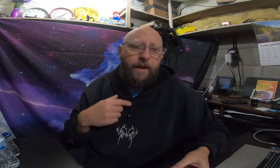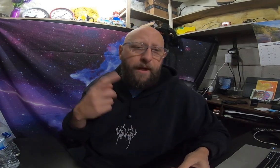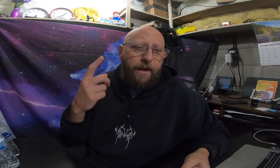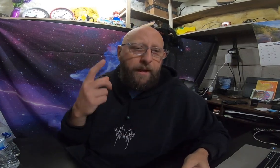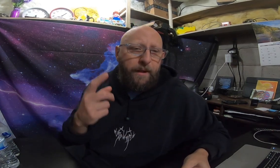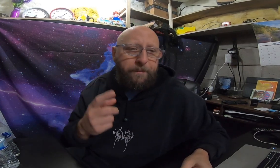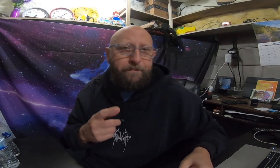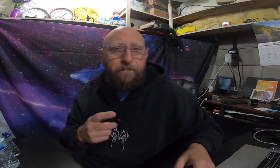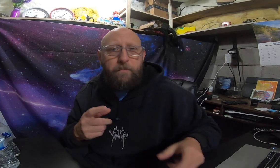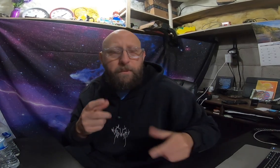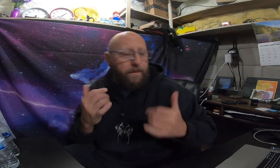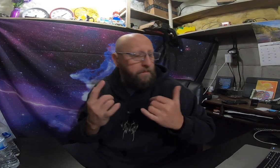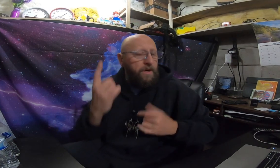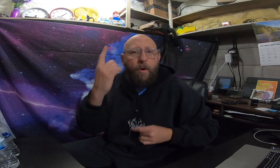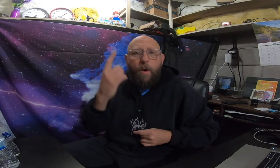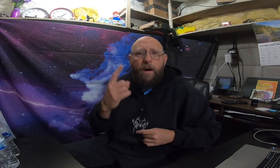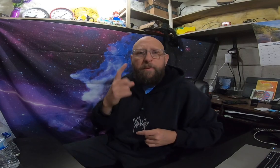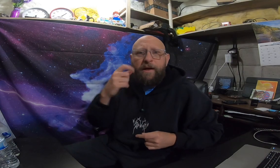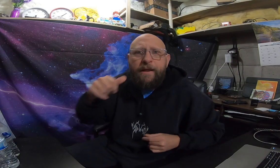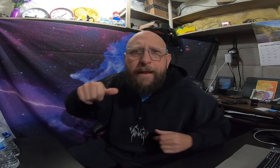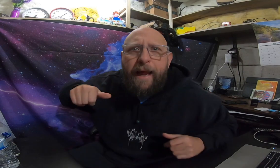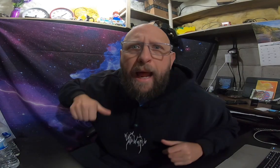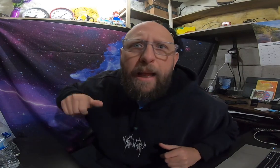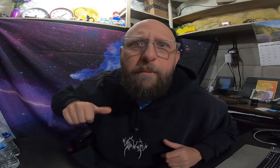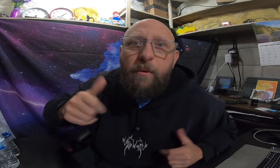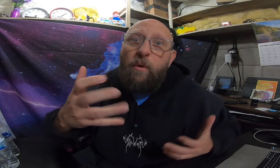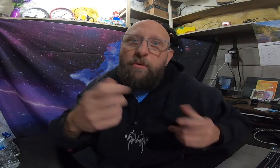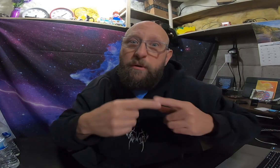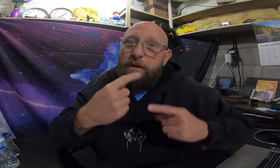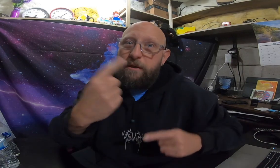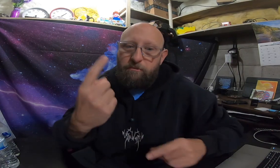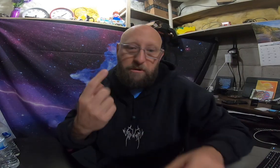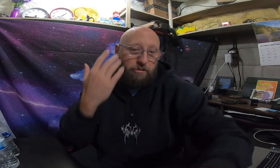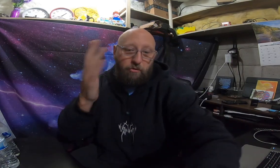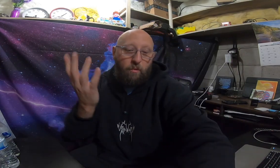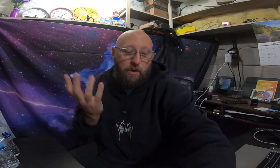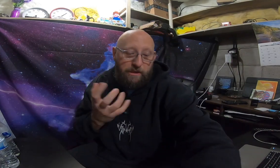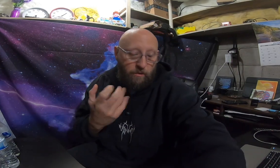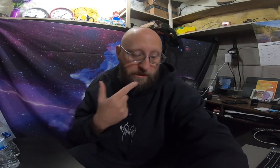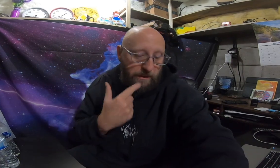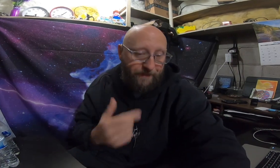Okay, I'm, now I'm gonna go up, okay. 8 p.m. wants to say something, I'm gonna wear something in the Friday.